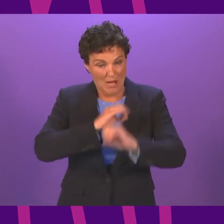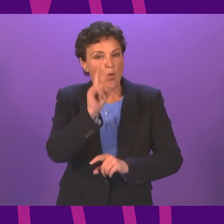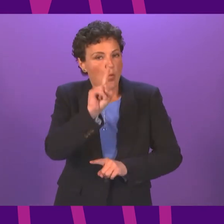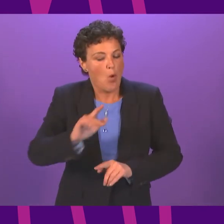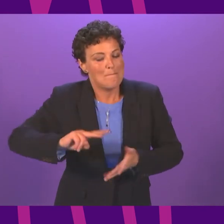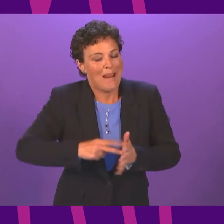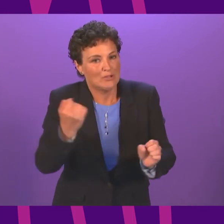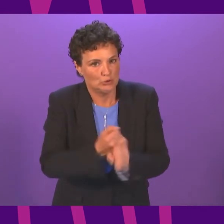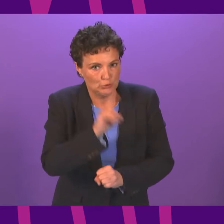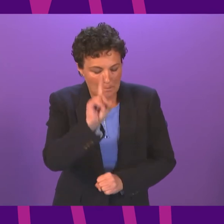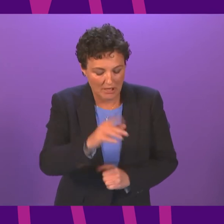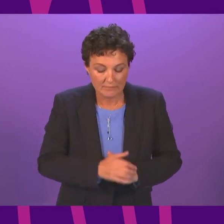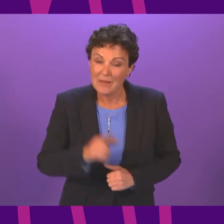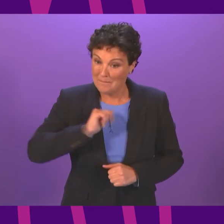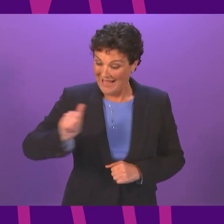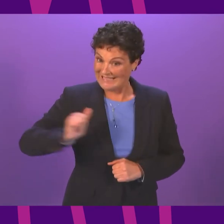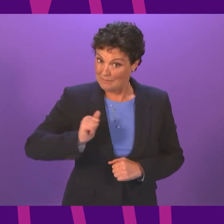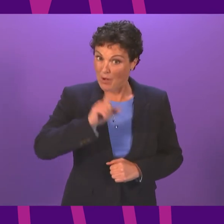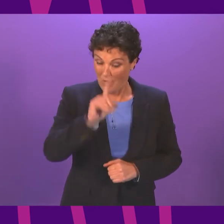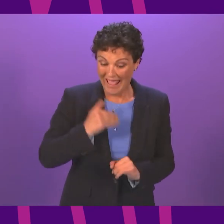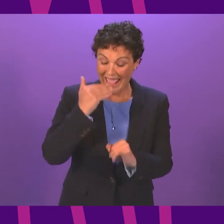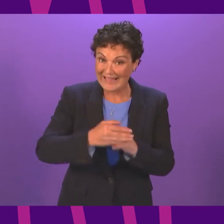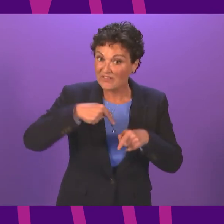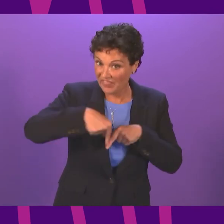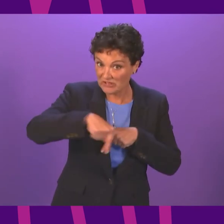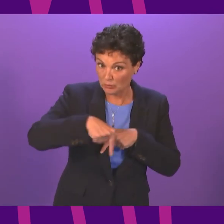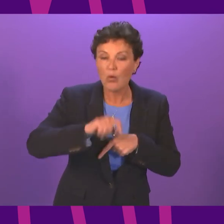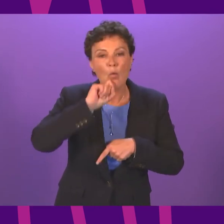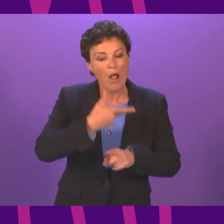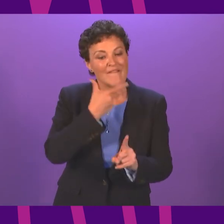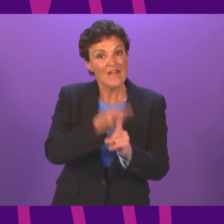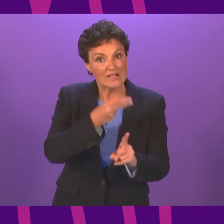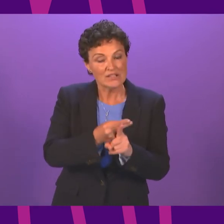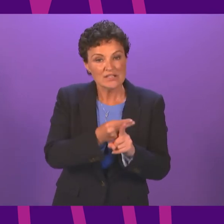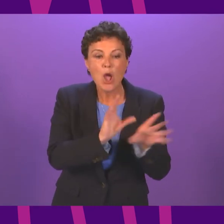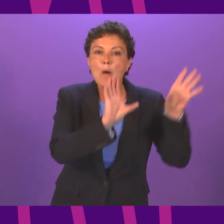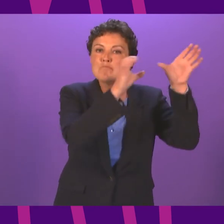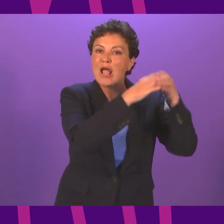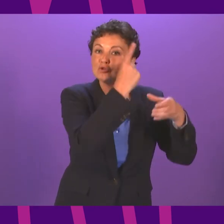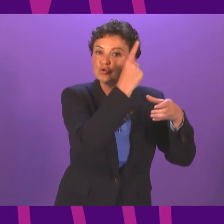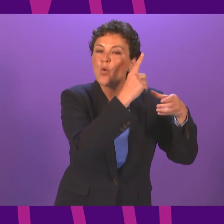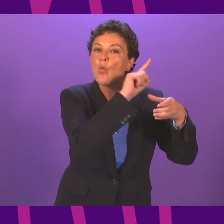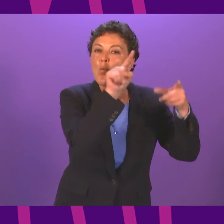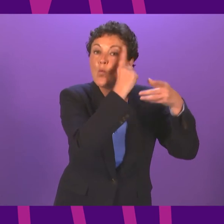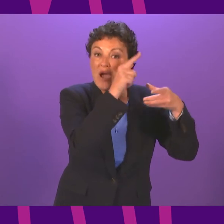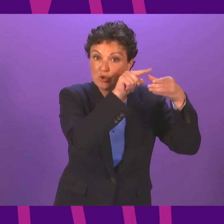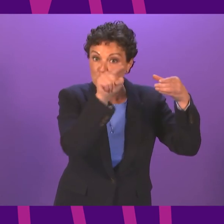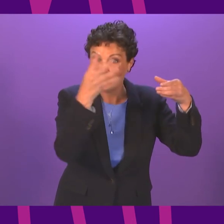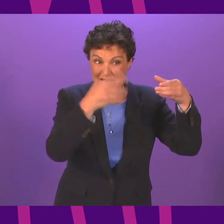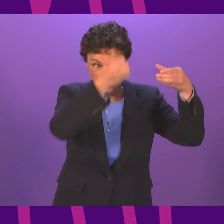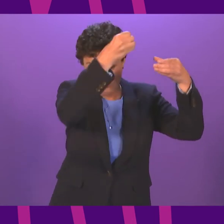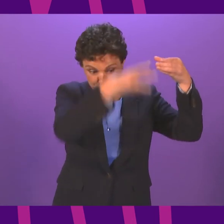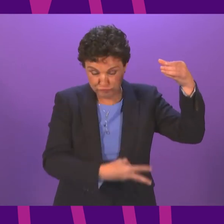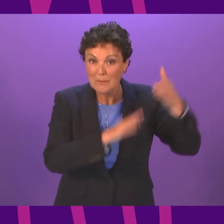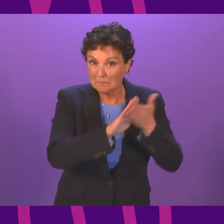out. But essentially, by the end of this week, we will have completed vaccination for priority groups one to nine. These groups include everyone